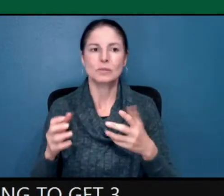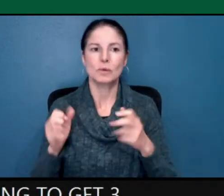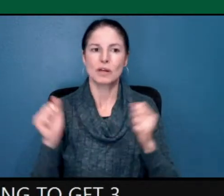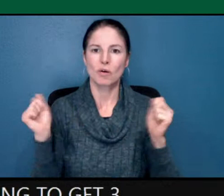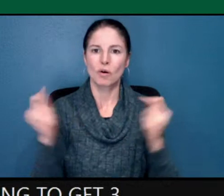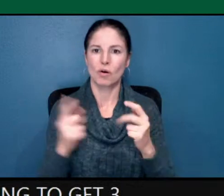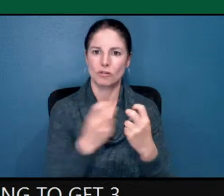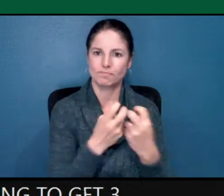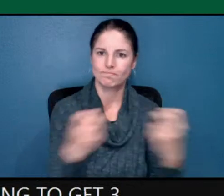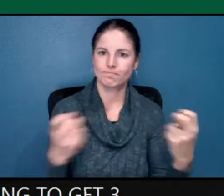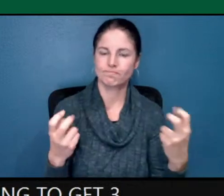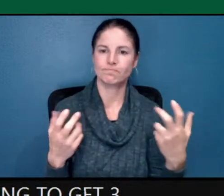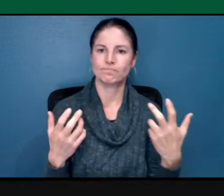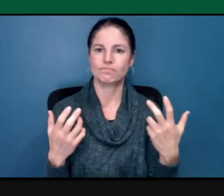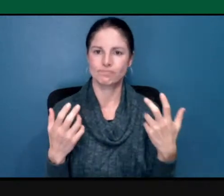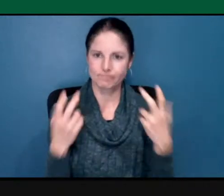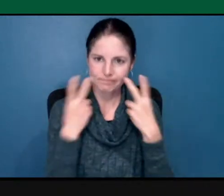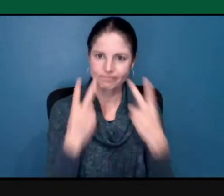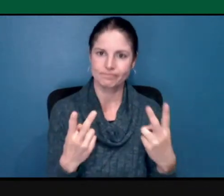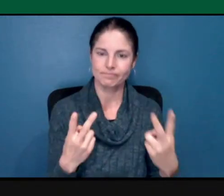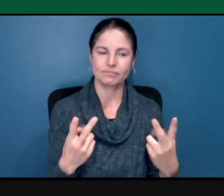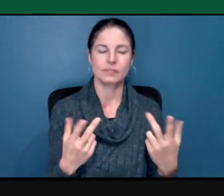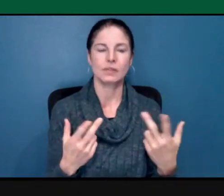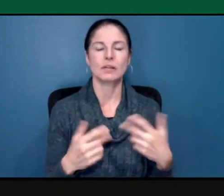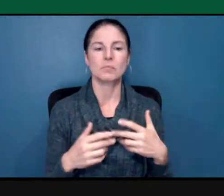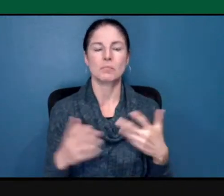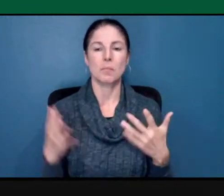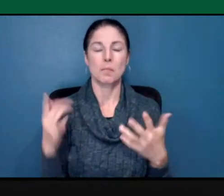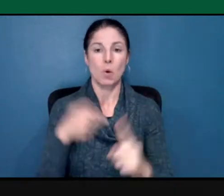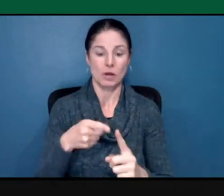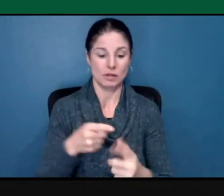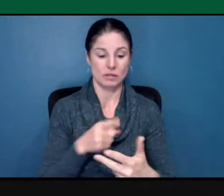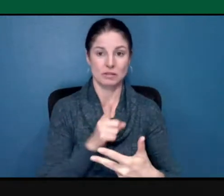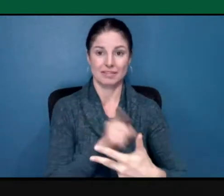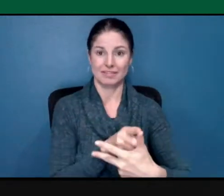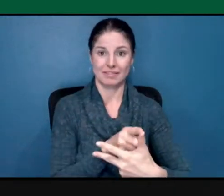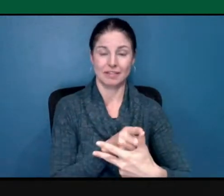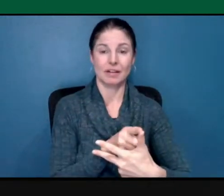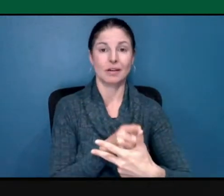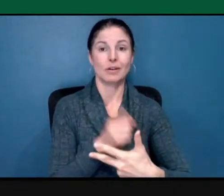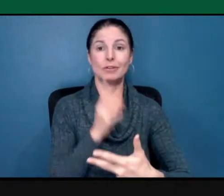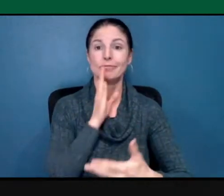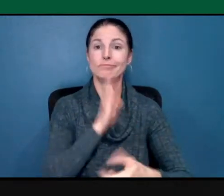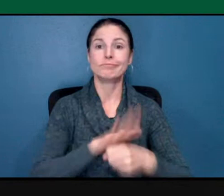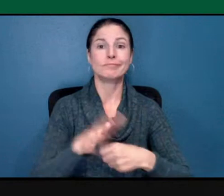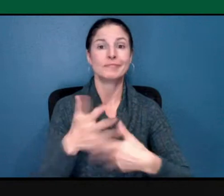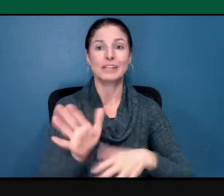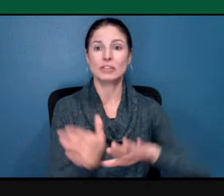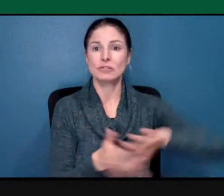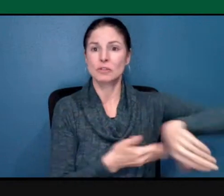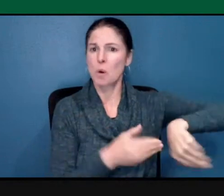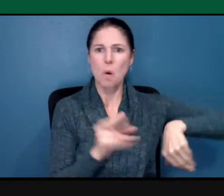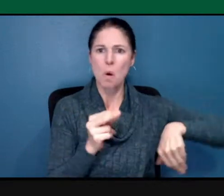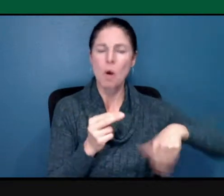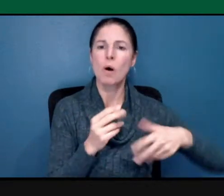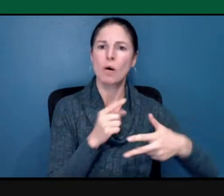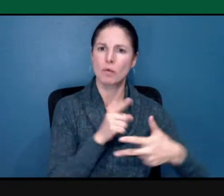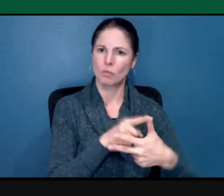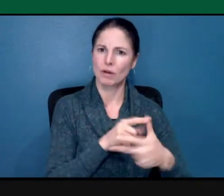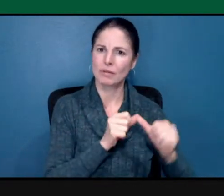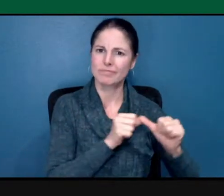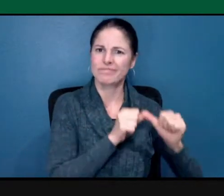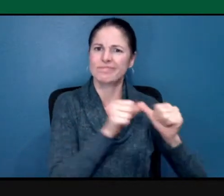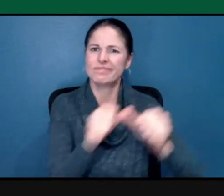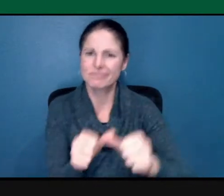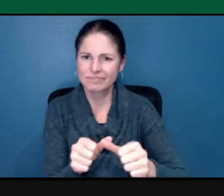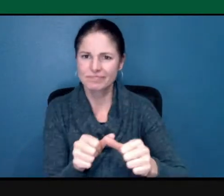and again. And we will walk off this stage in a minute or so, and we will